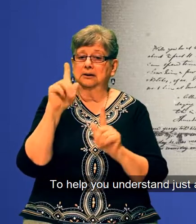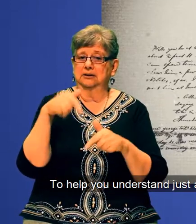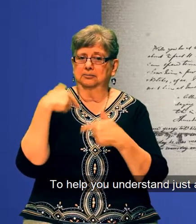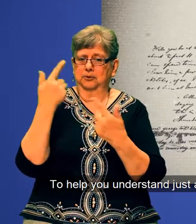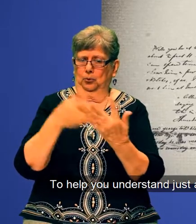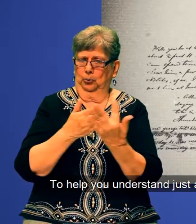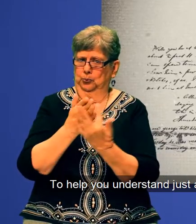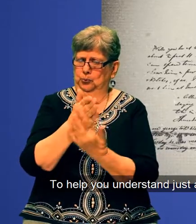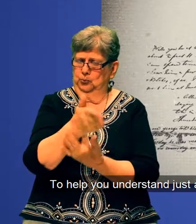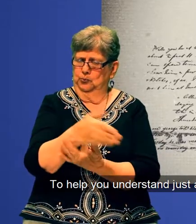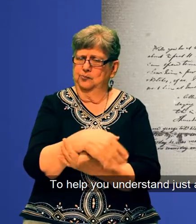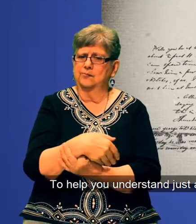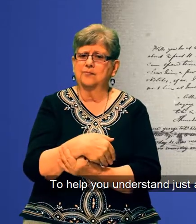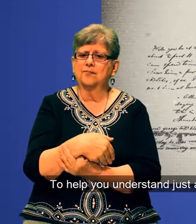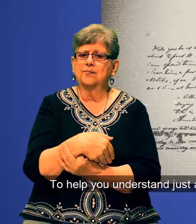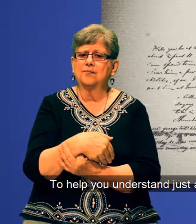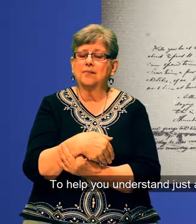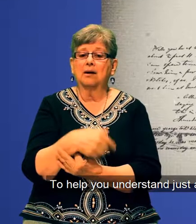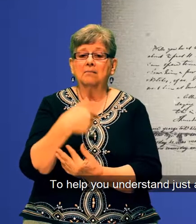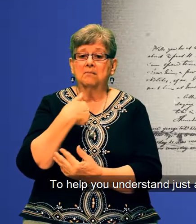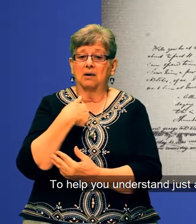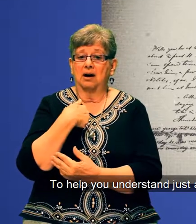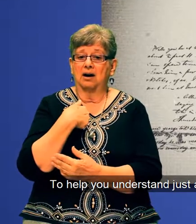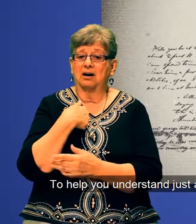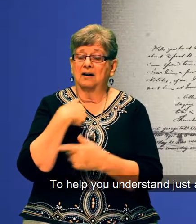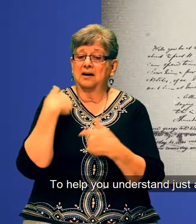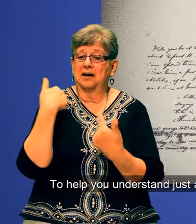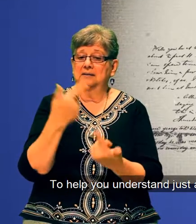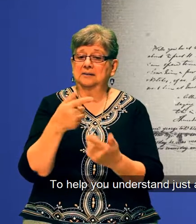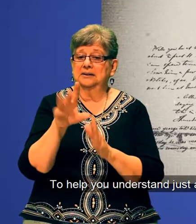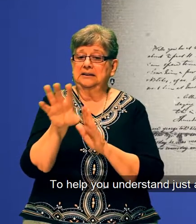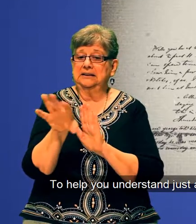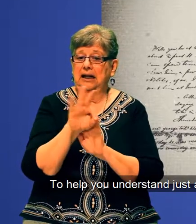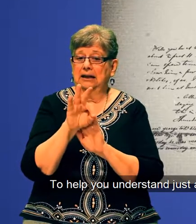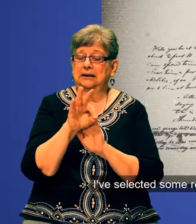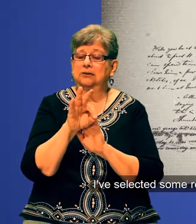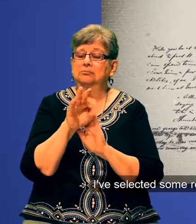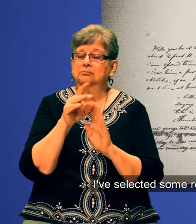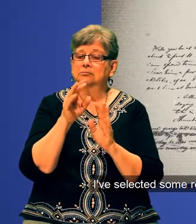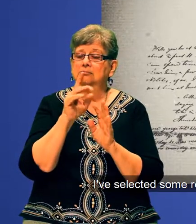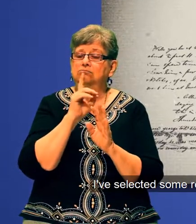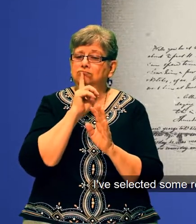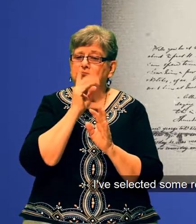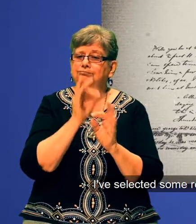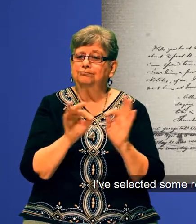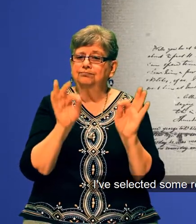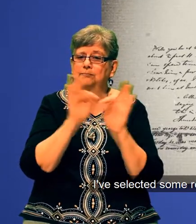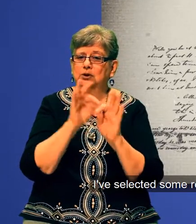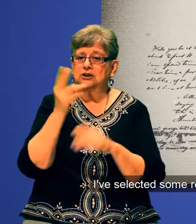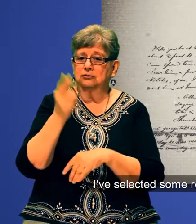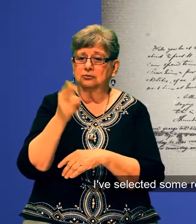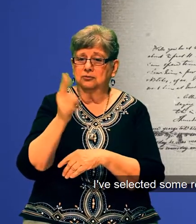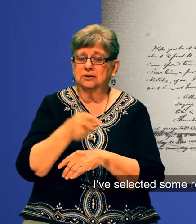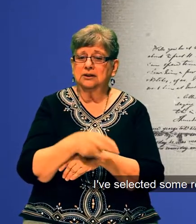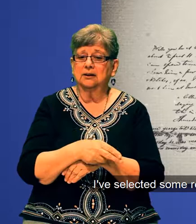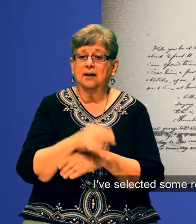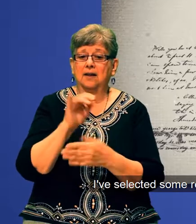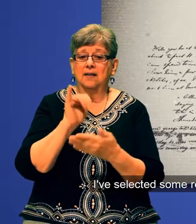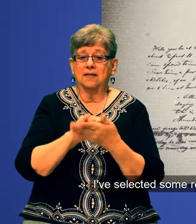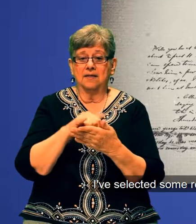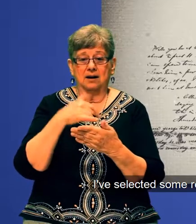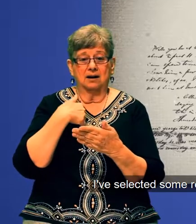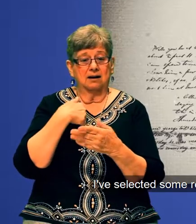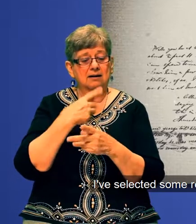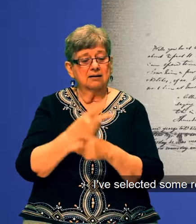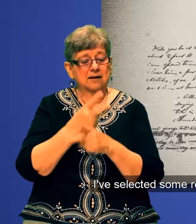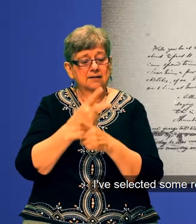To help you understand just a small portion of the change and growth ASDB has been through, I have selected some relics of history that I have